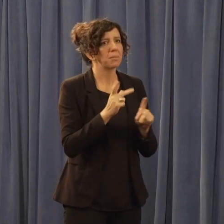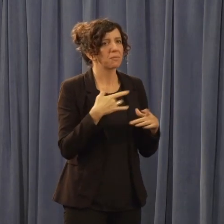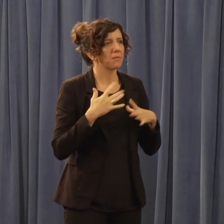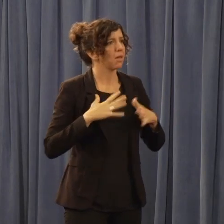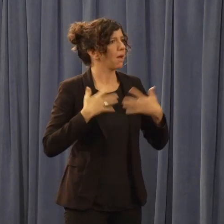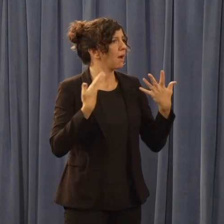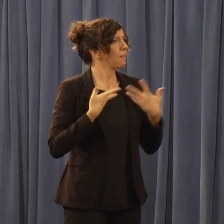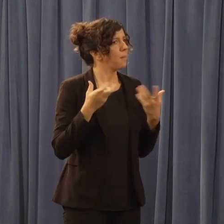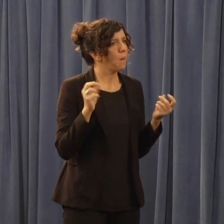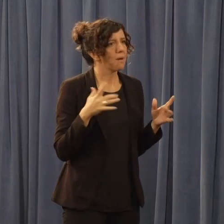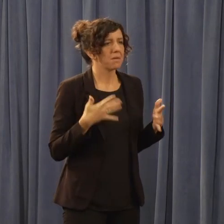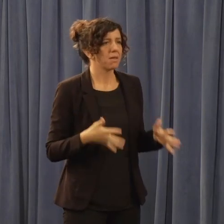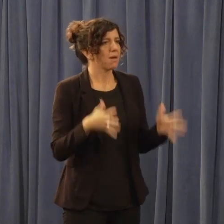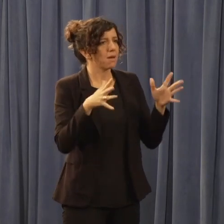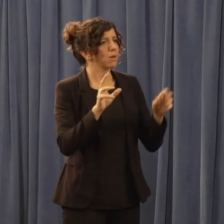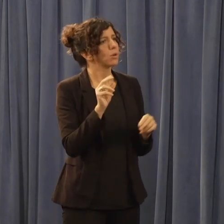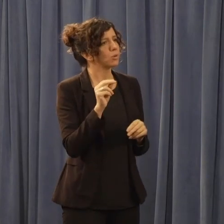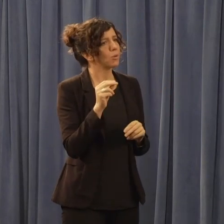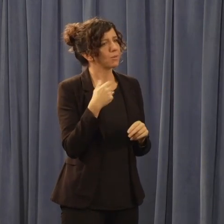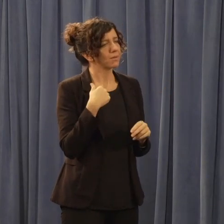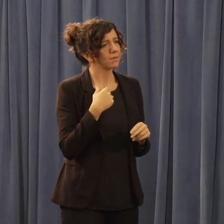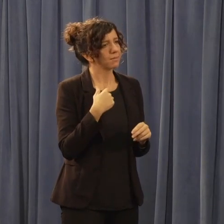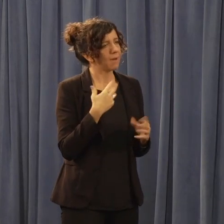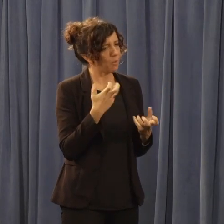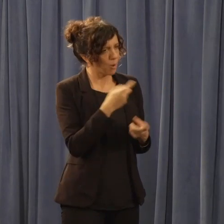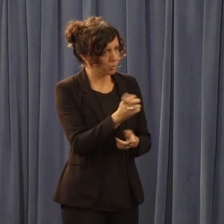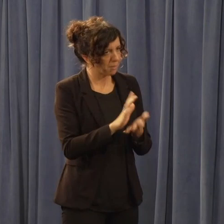or rather create anxiety. I am here to enliven.